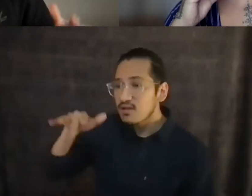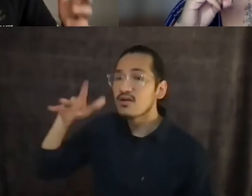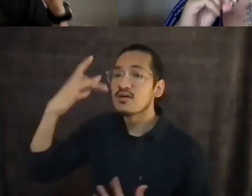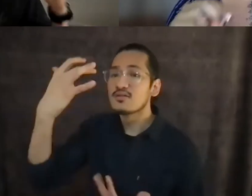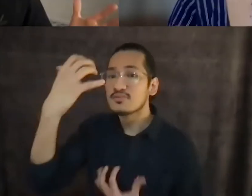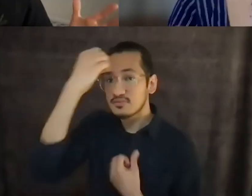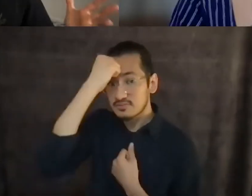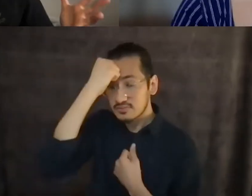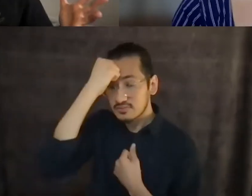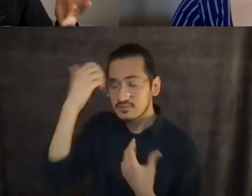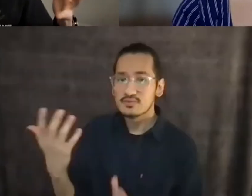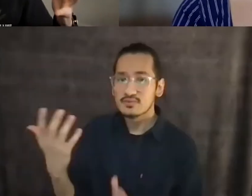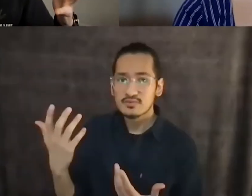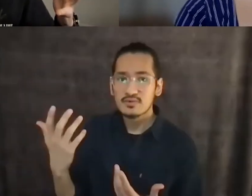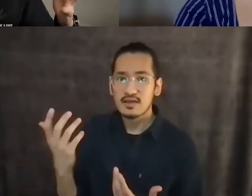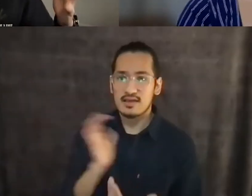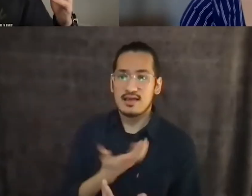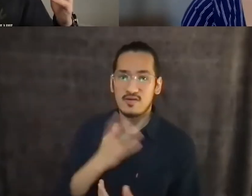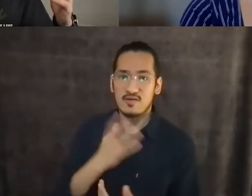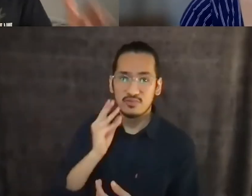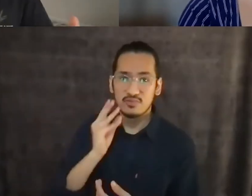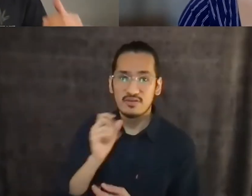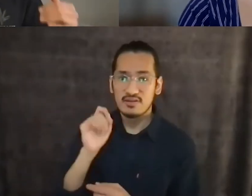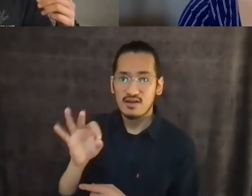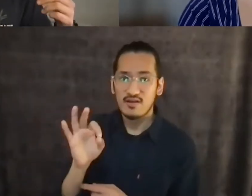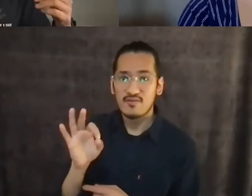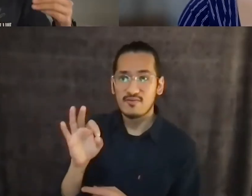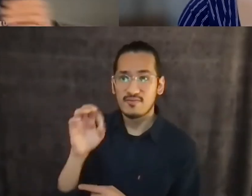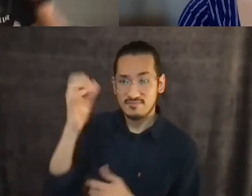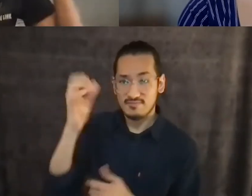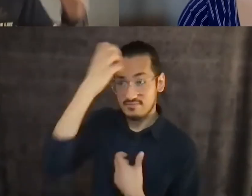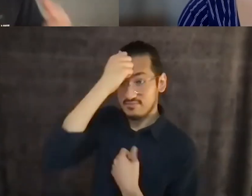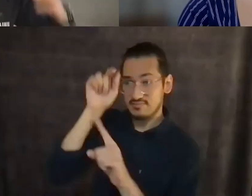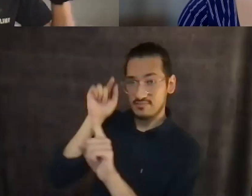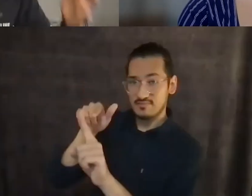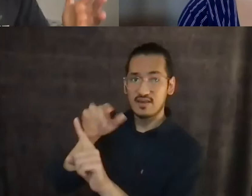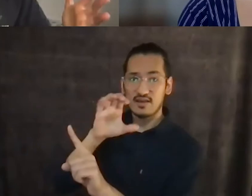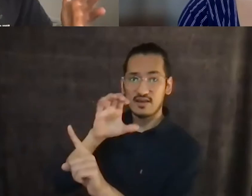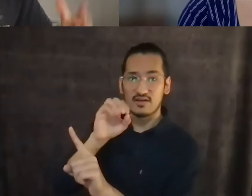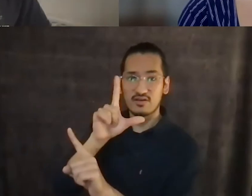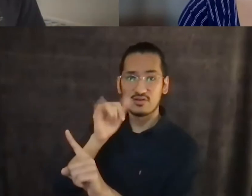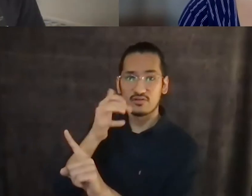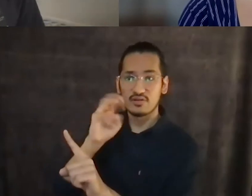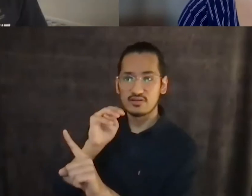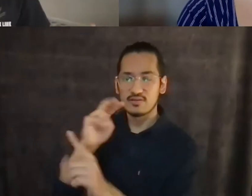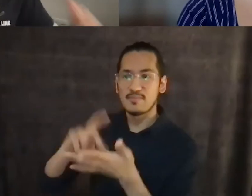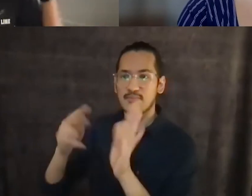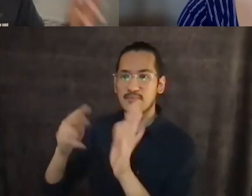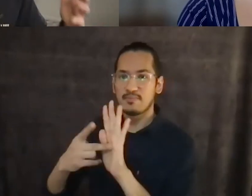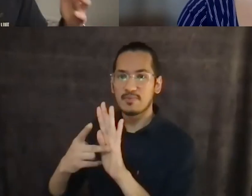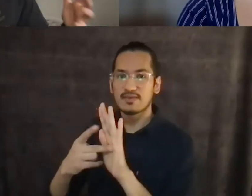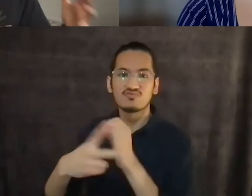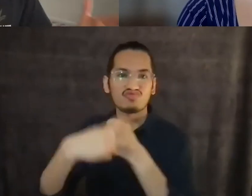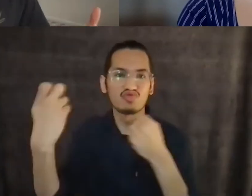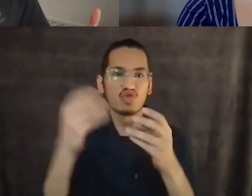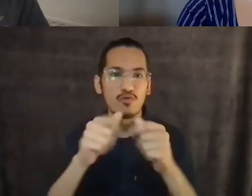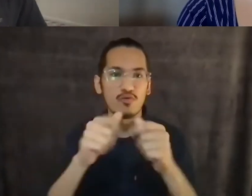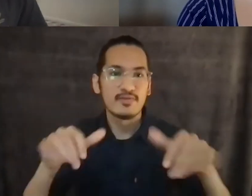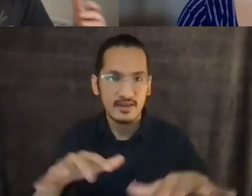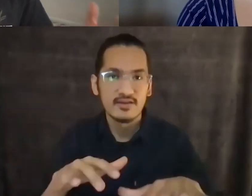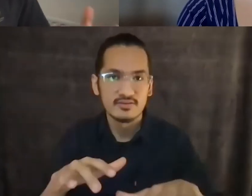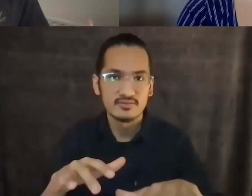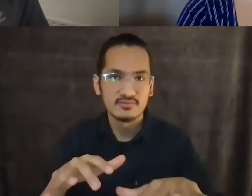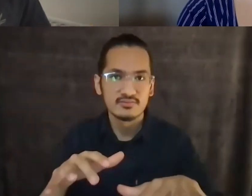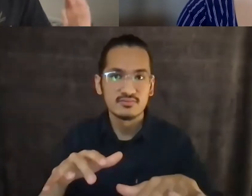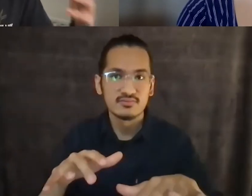is largely, uh, rooted in, in like a theft of land. Right. And like, that was the biggest thing that was stolen from